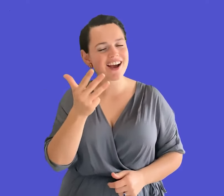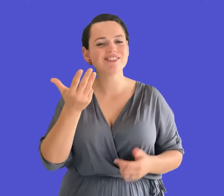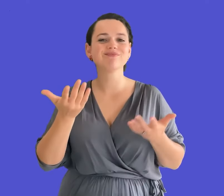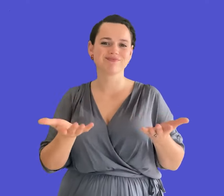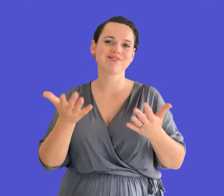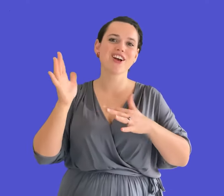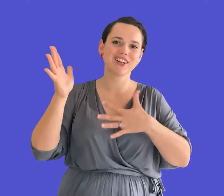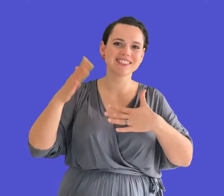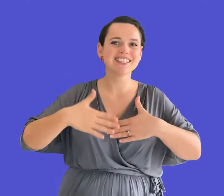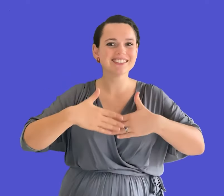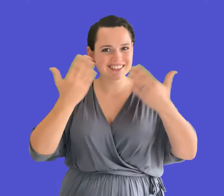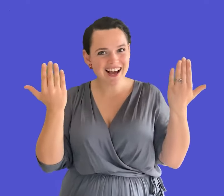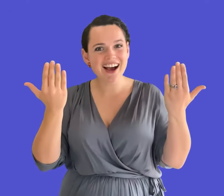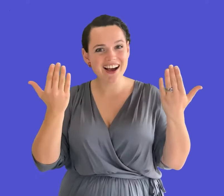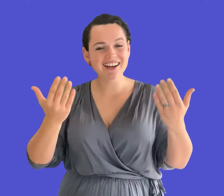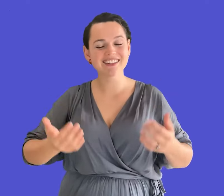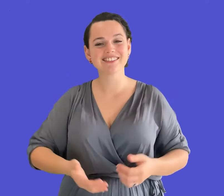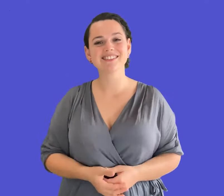now celebrate Auslan Day.